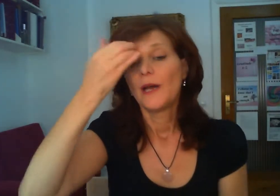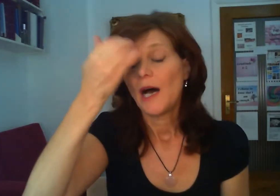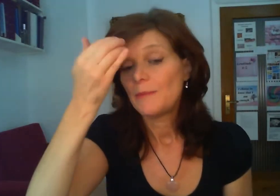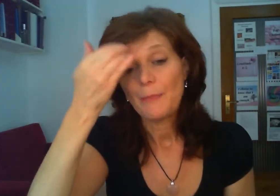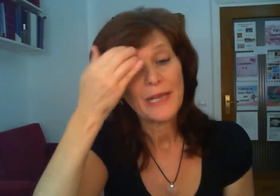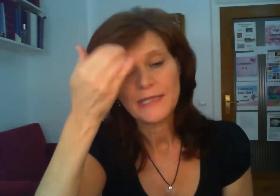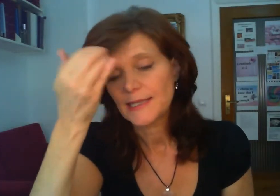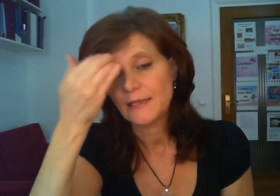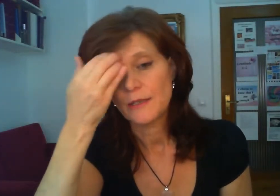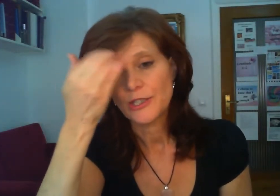i'm up against technology